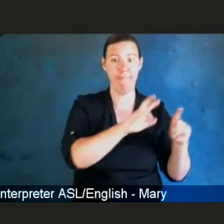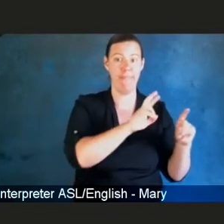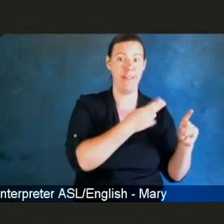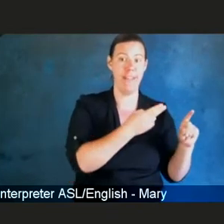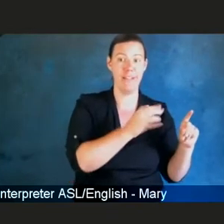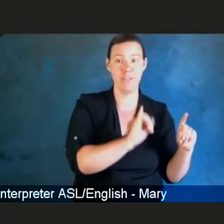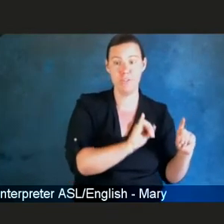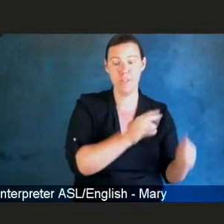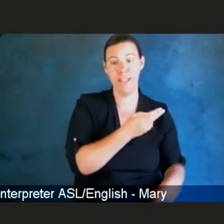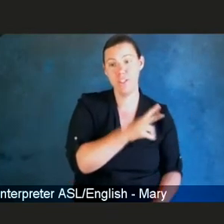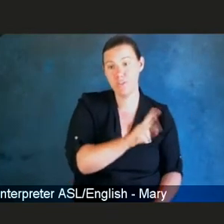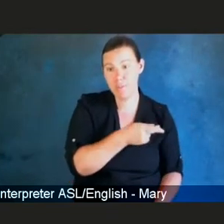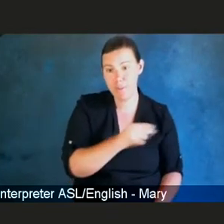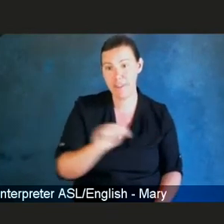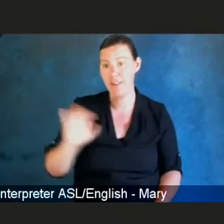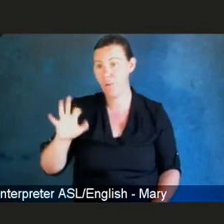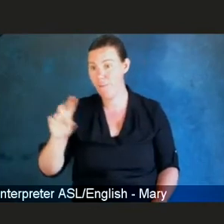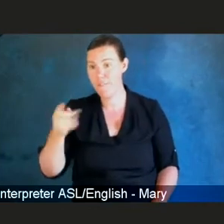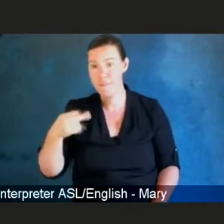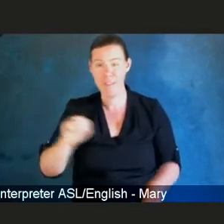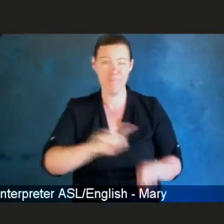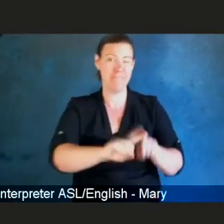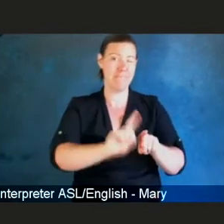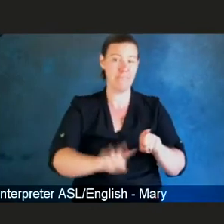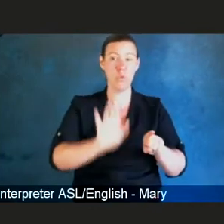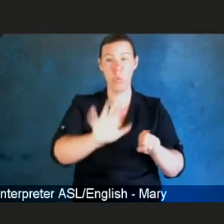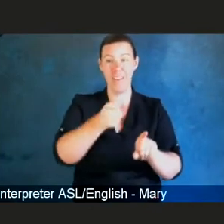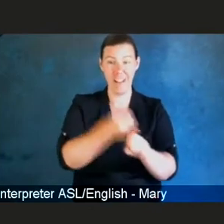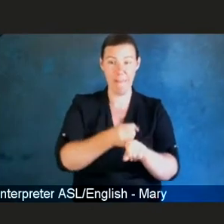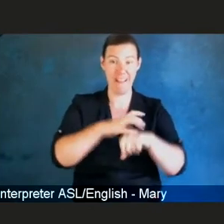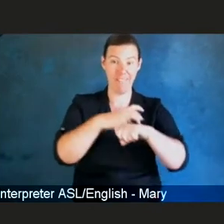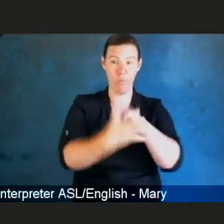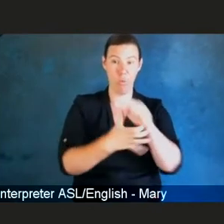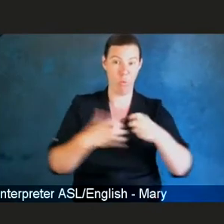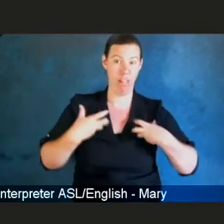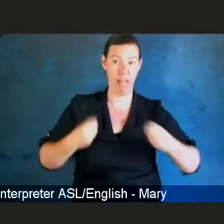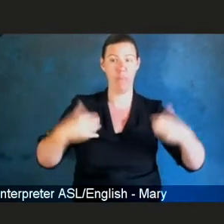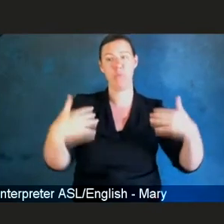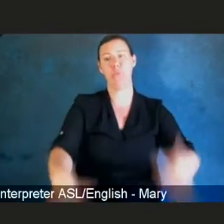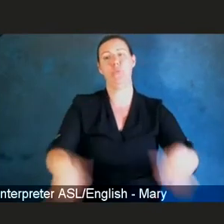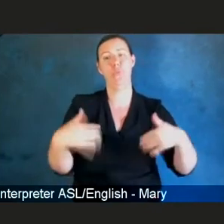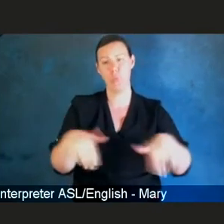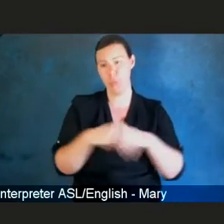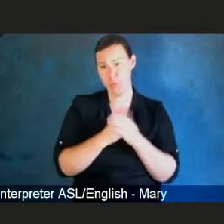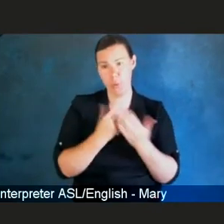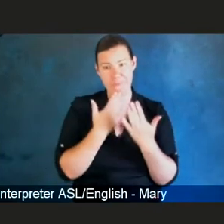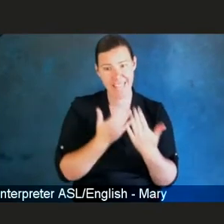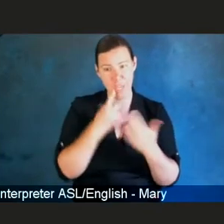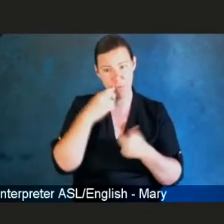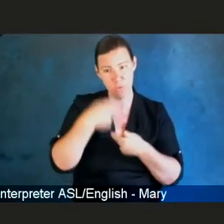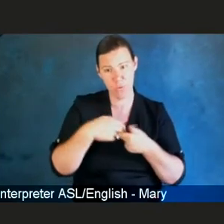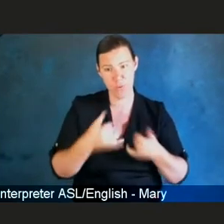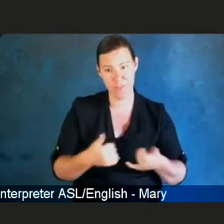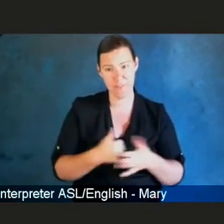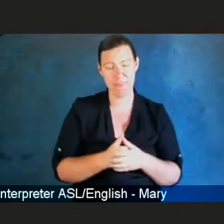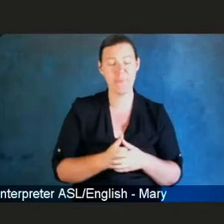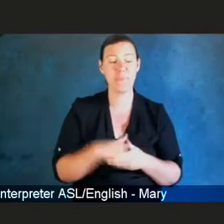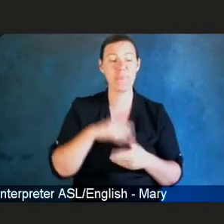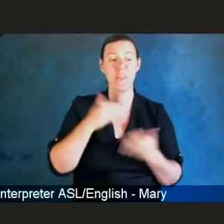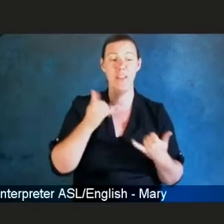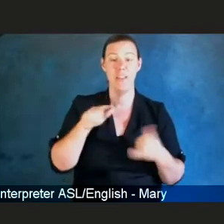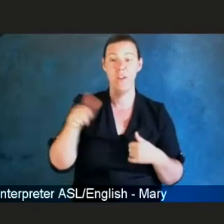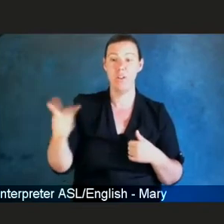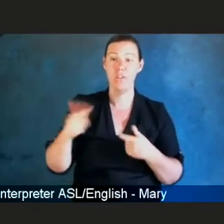globally is absolutely extraordinary. So thank you again for being with us today. We'll now transition to Dr. George Counts.